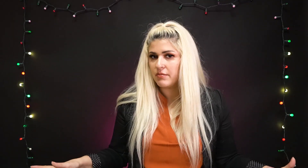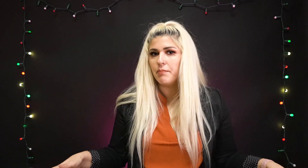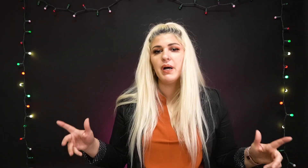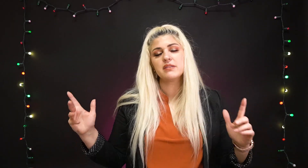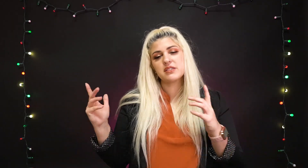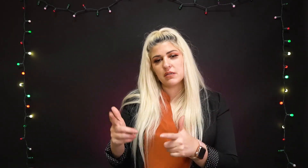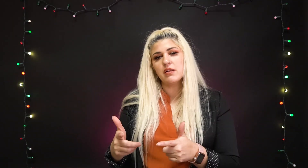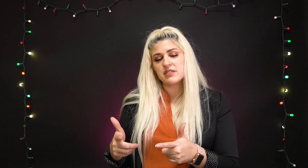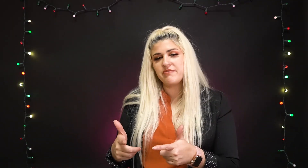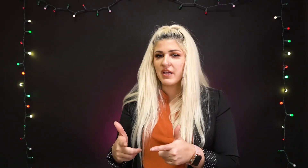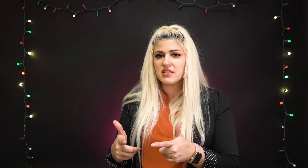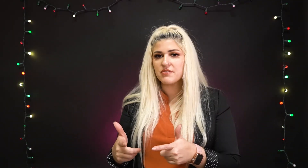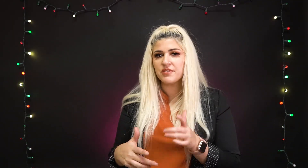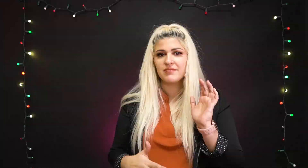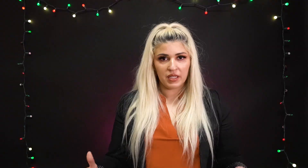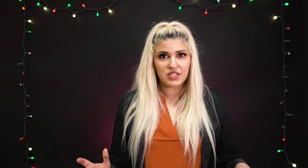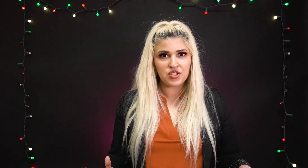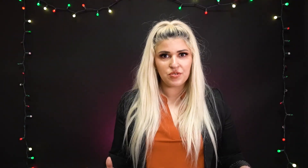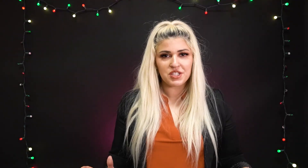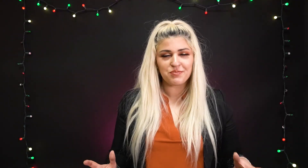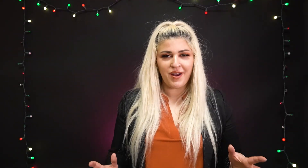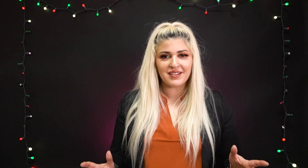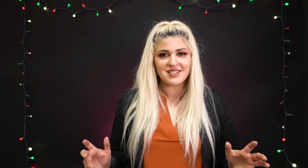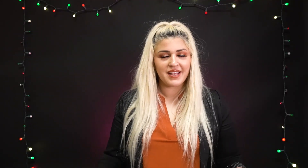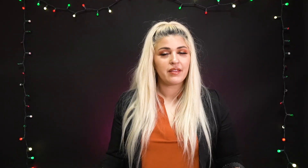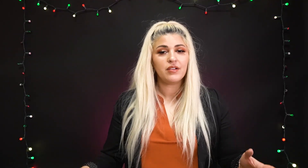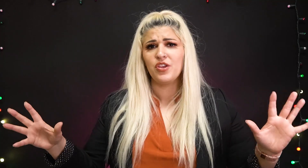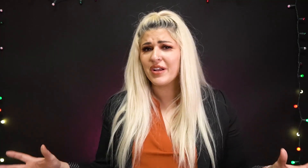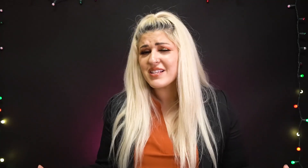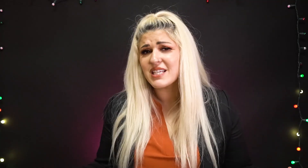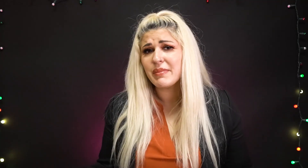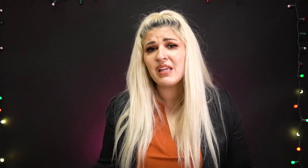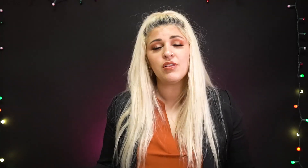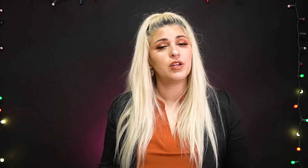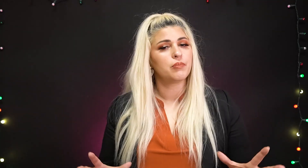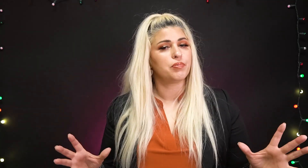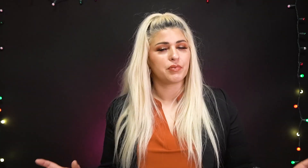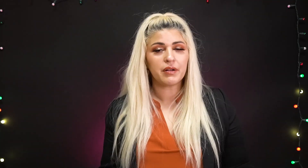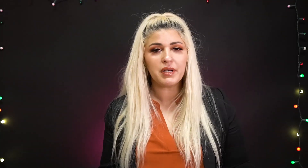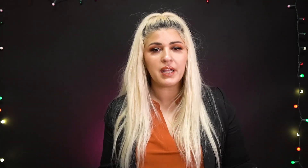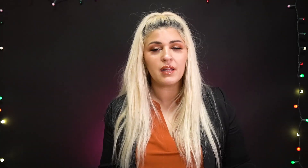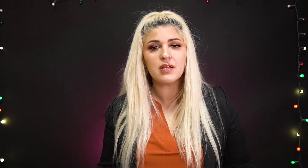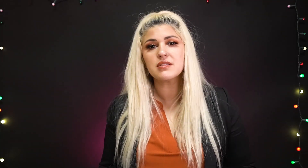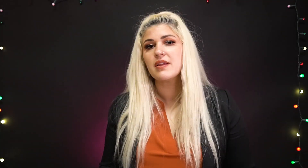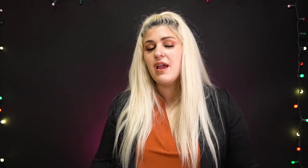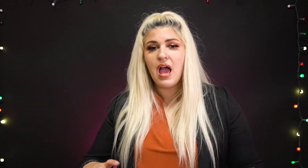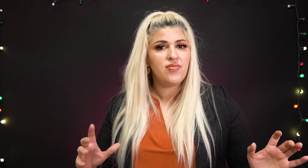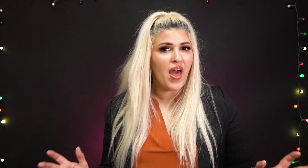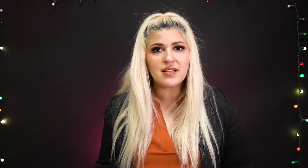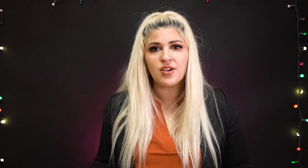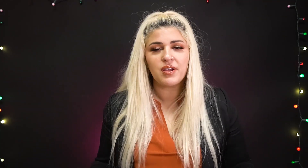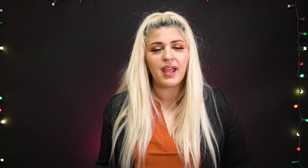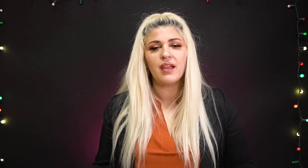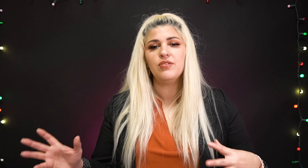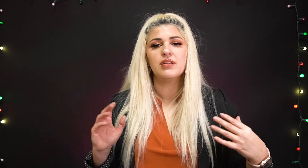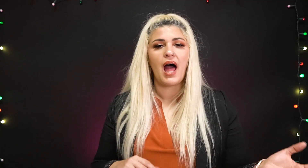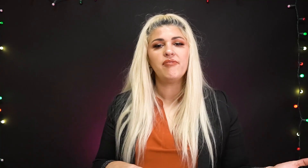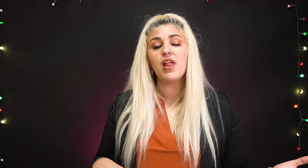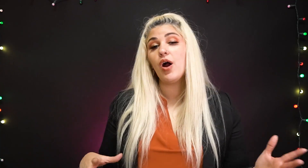but still as effective let's do this practice together you're gonna see me look pretty ridiculous and that's okay you can laugh along